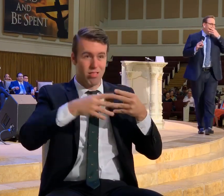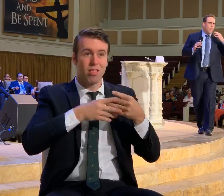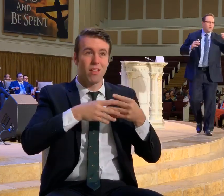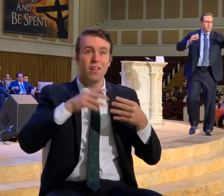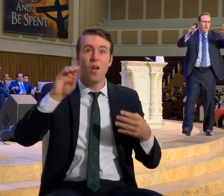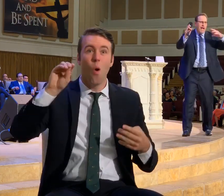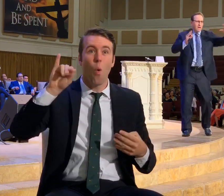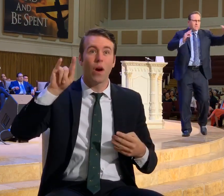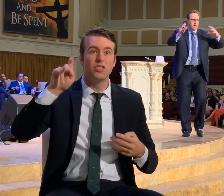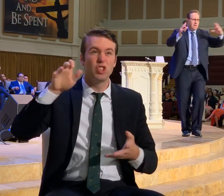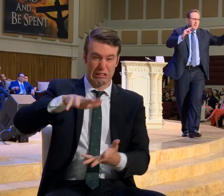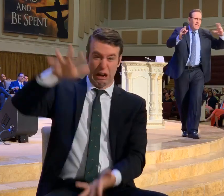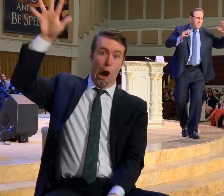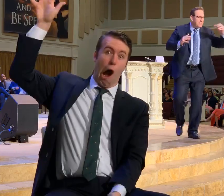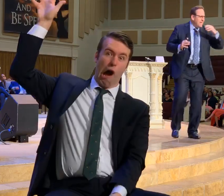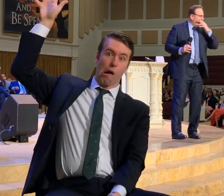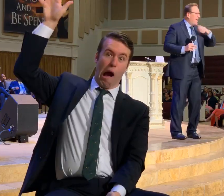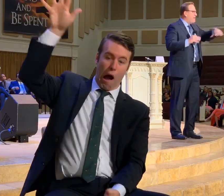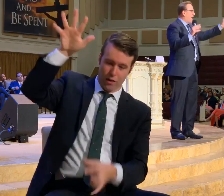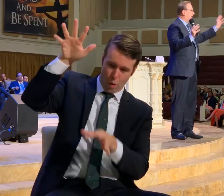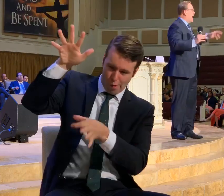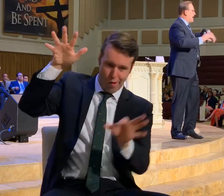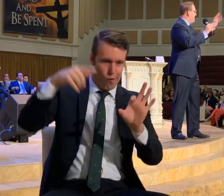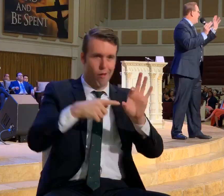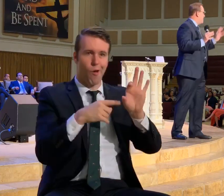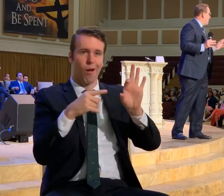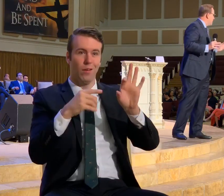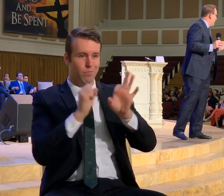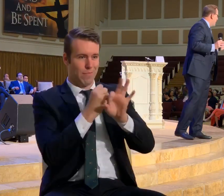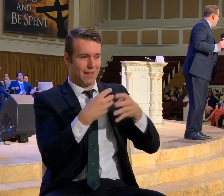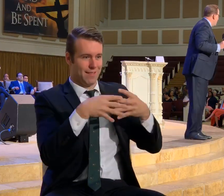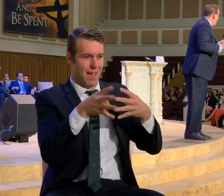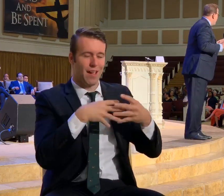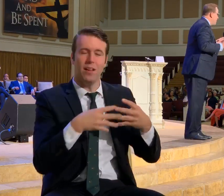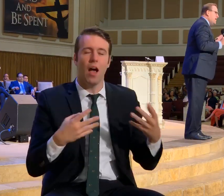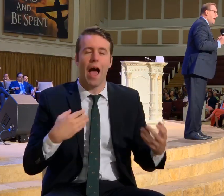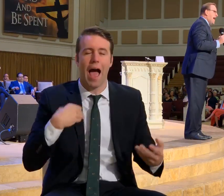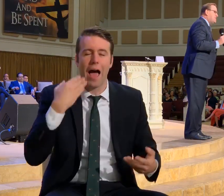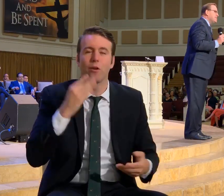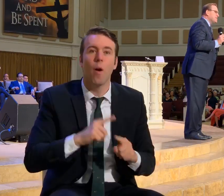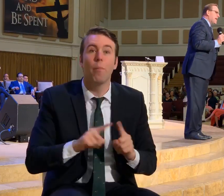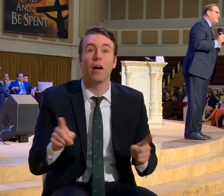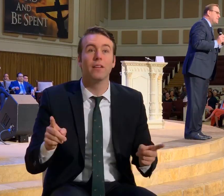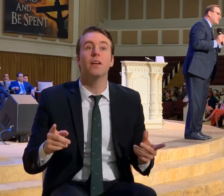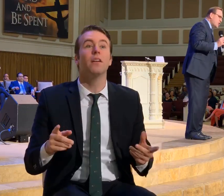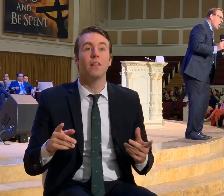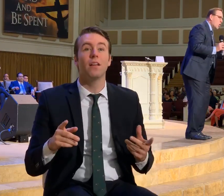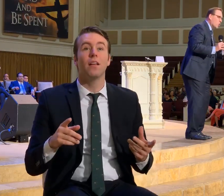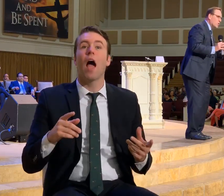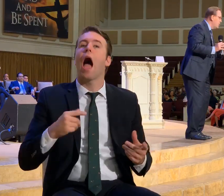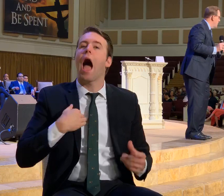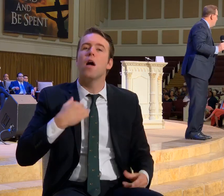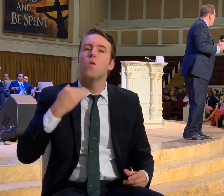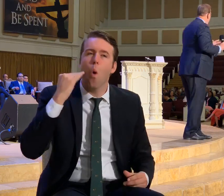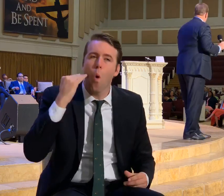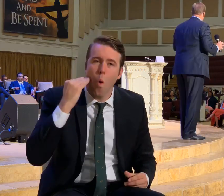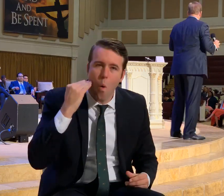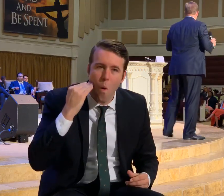Maybe it's our own trials. Irritating. I can't have a clue about that. But I just know.